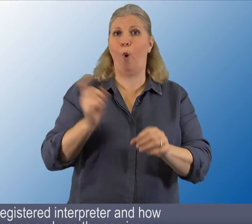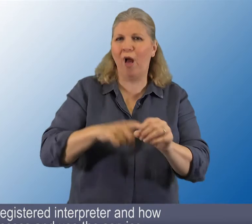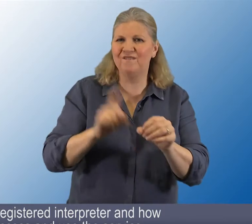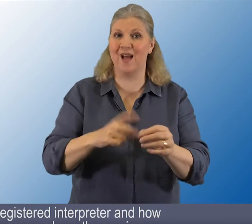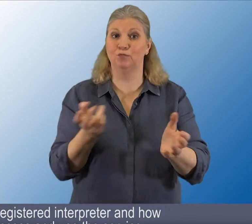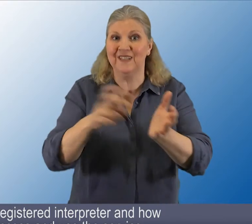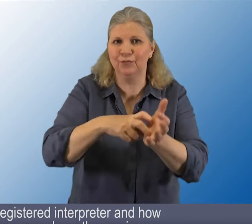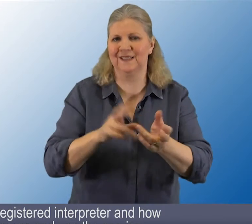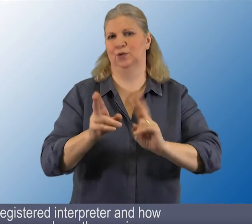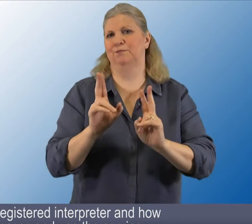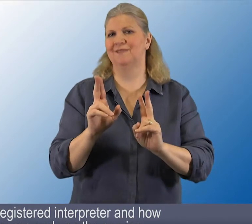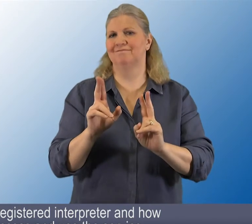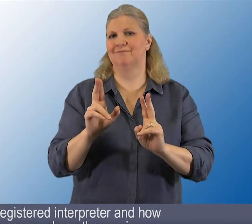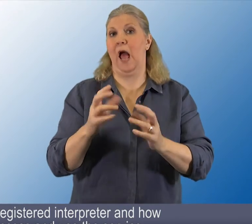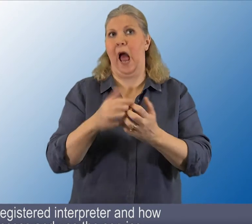how they access and use the service. Sub